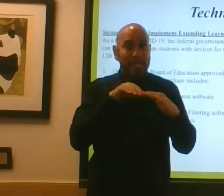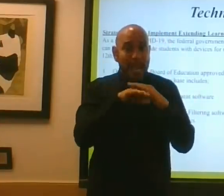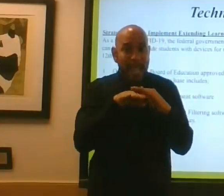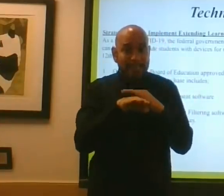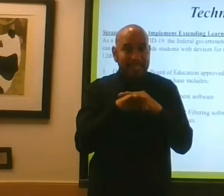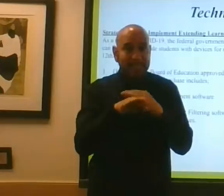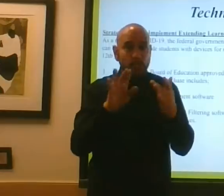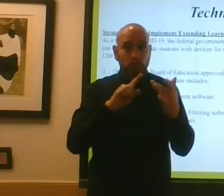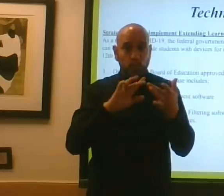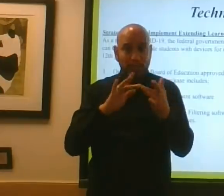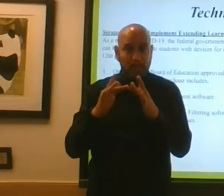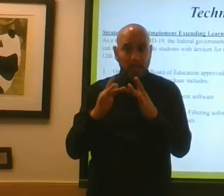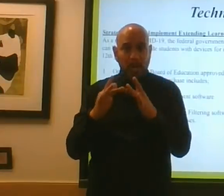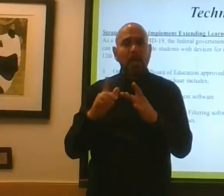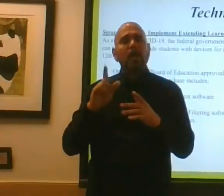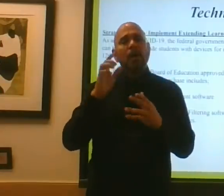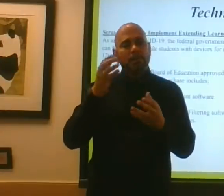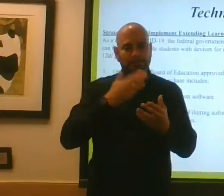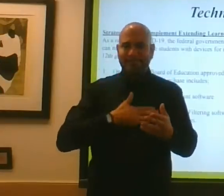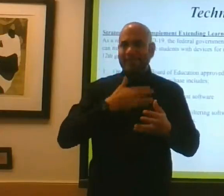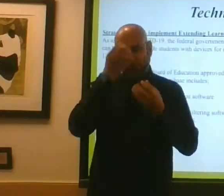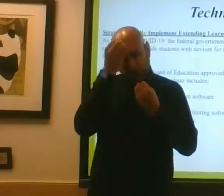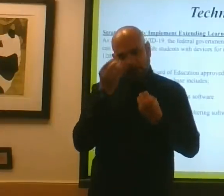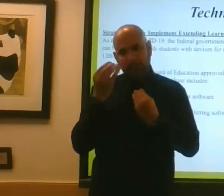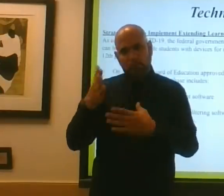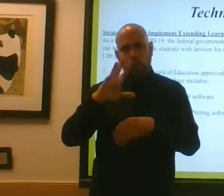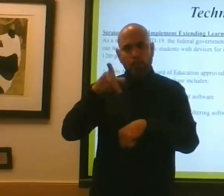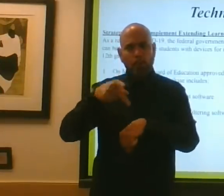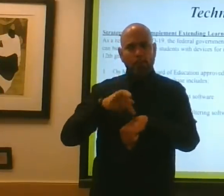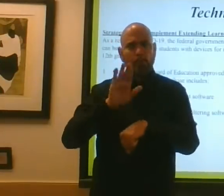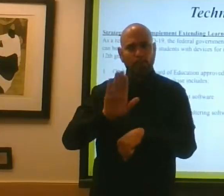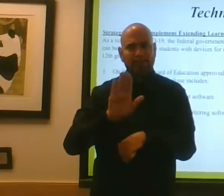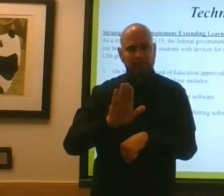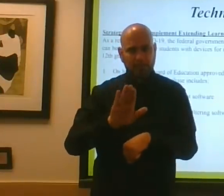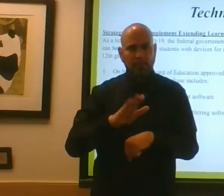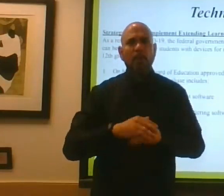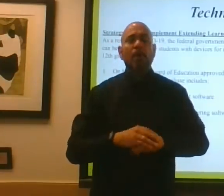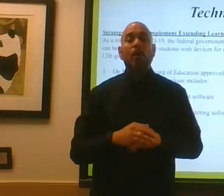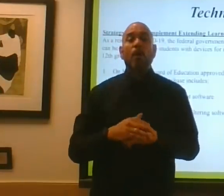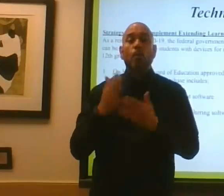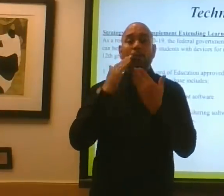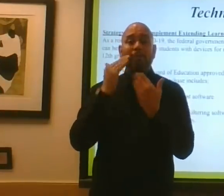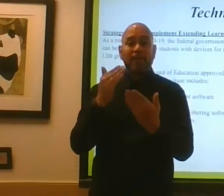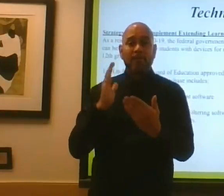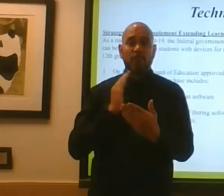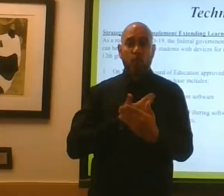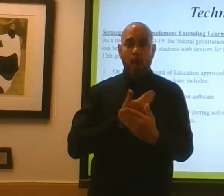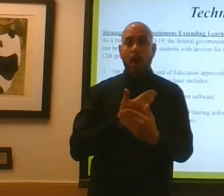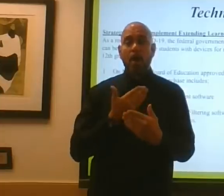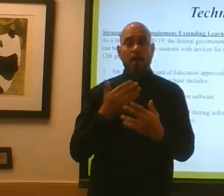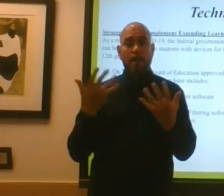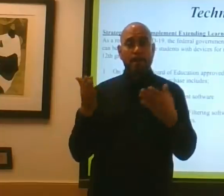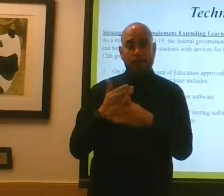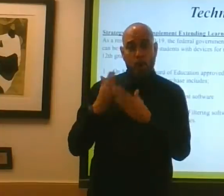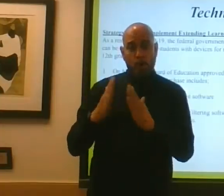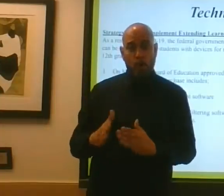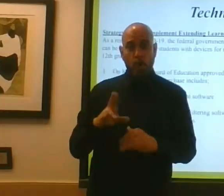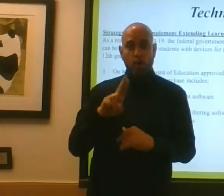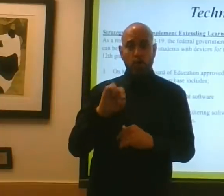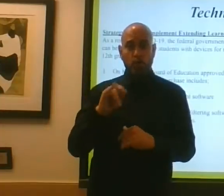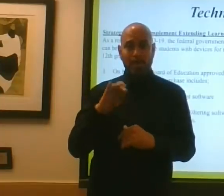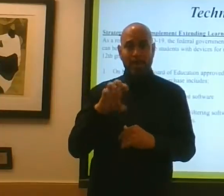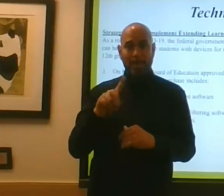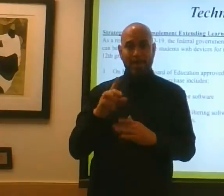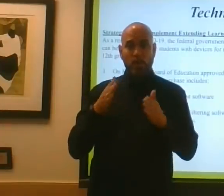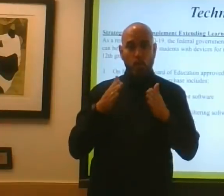internet, let your principals know. We have resources. We're very grateful for our partners, United Way and others, our Clayton